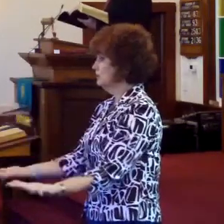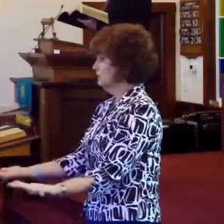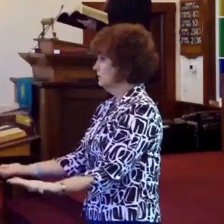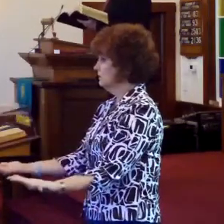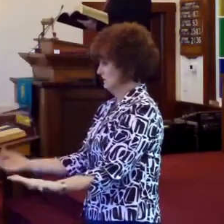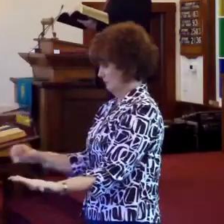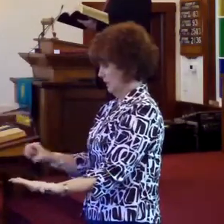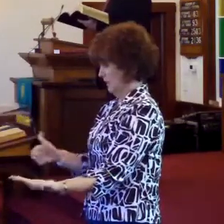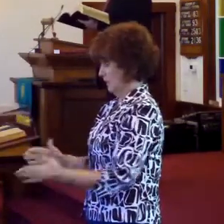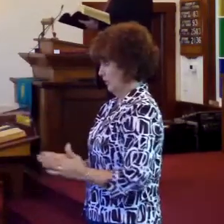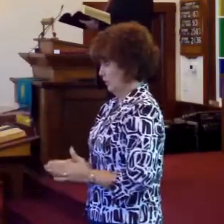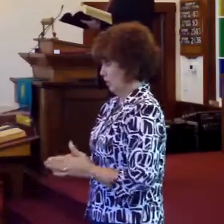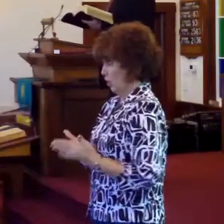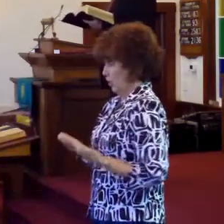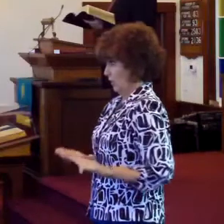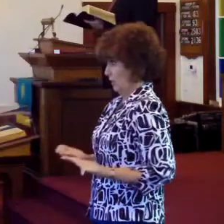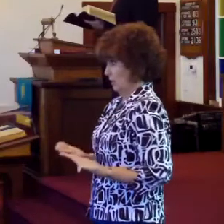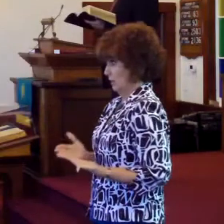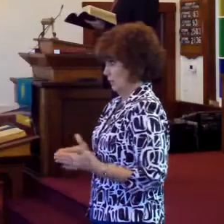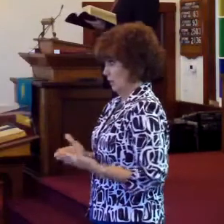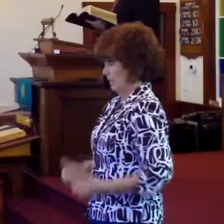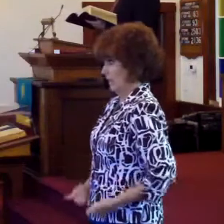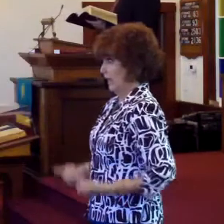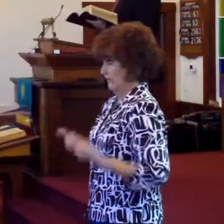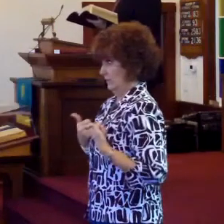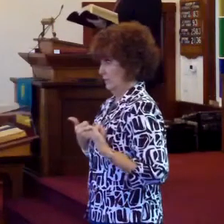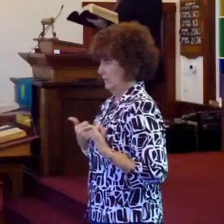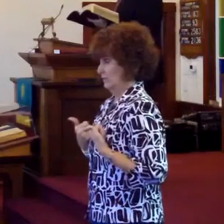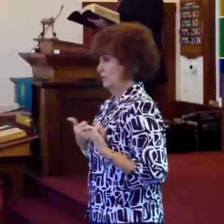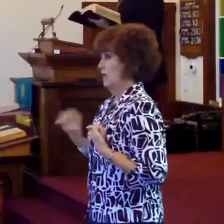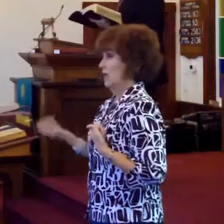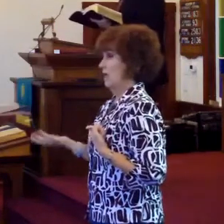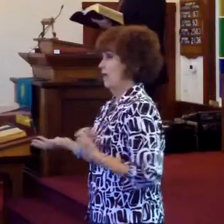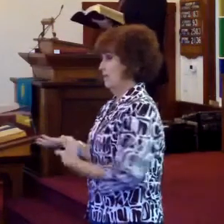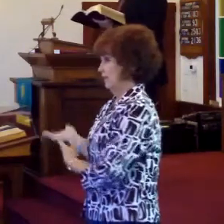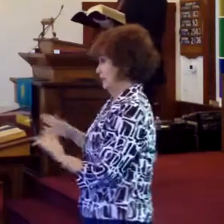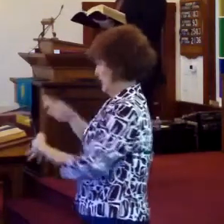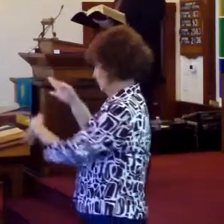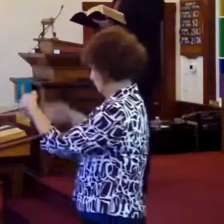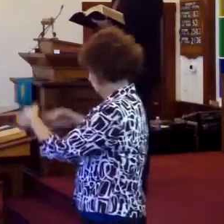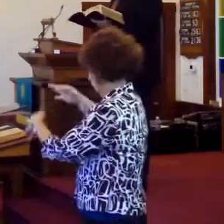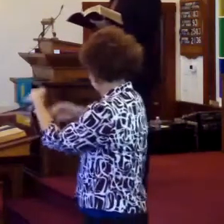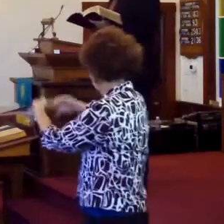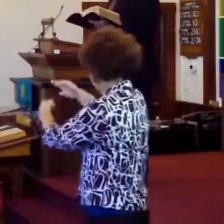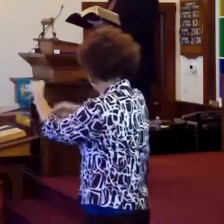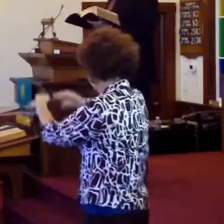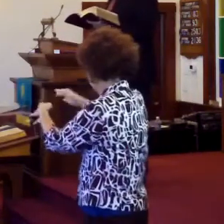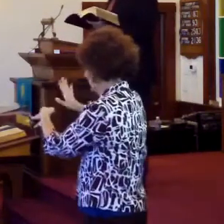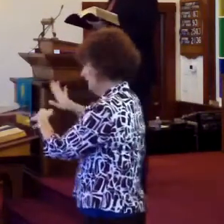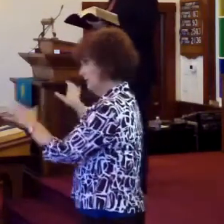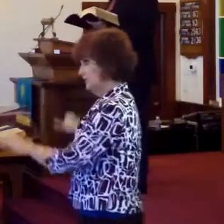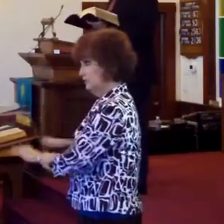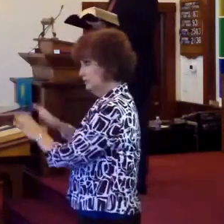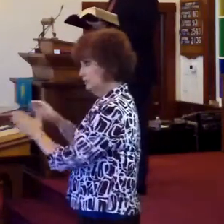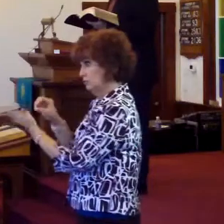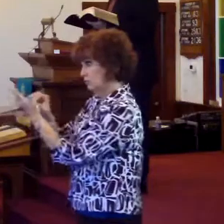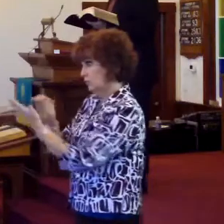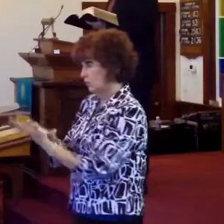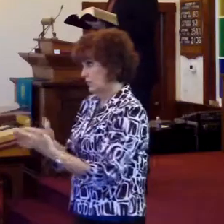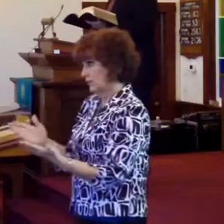Another book was opened, which is the book of life. The dead were judged according to what they had done as recorded in the book.